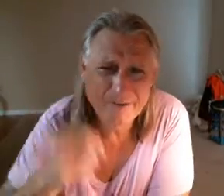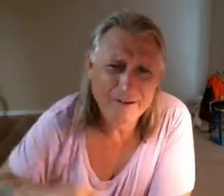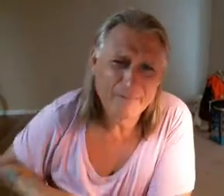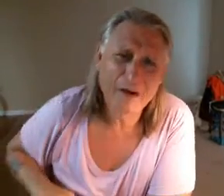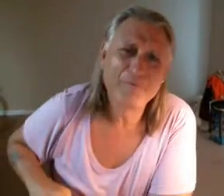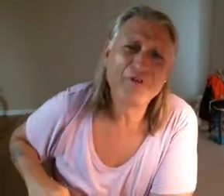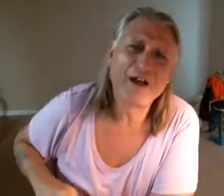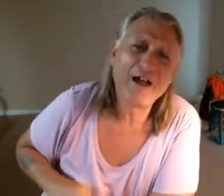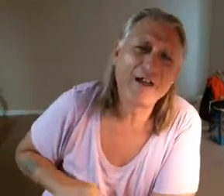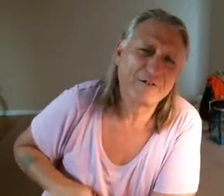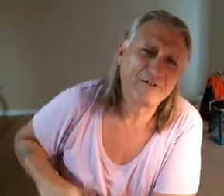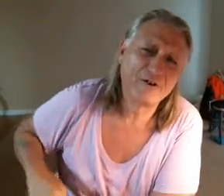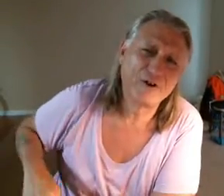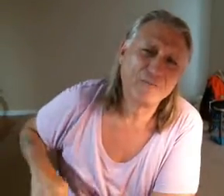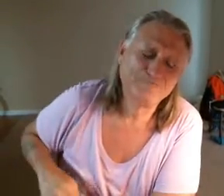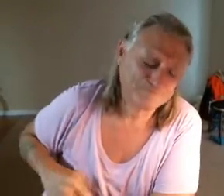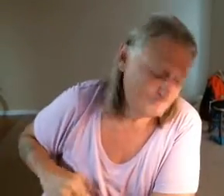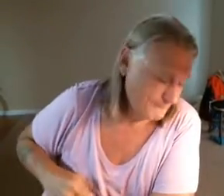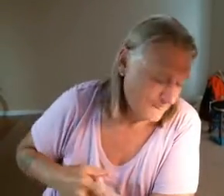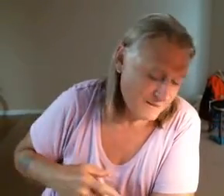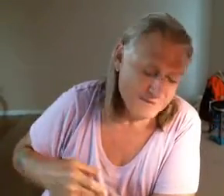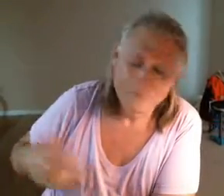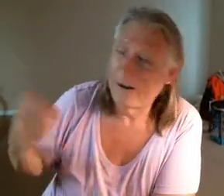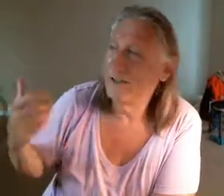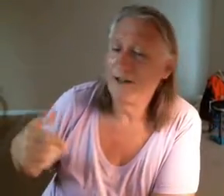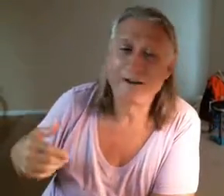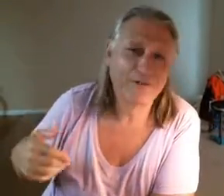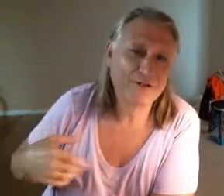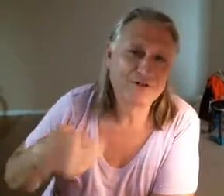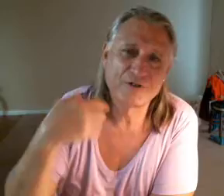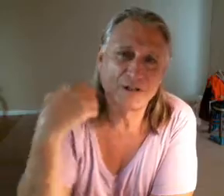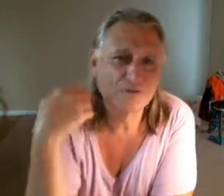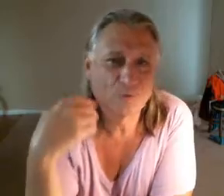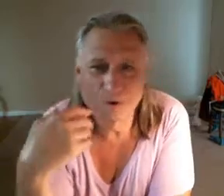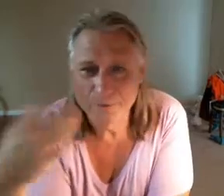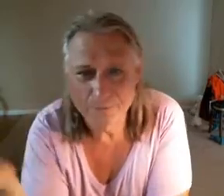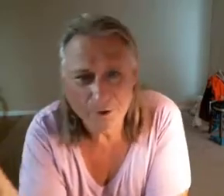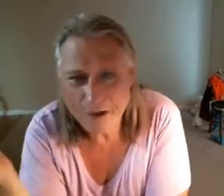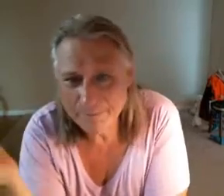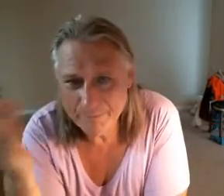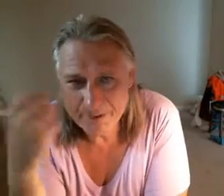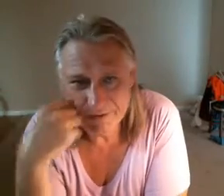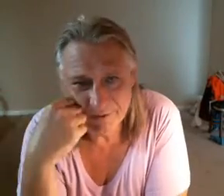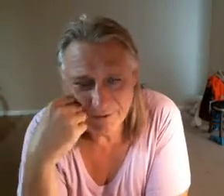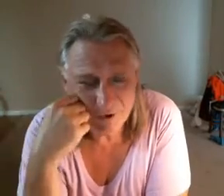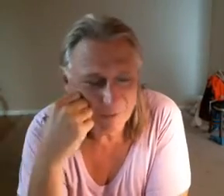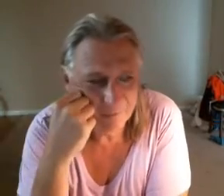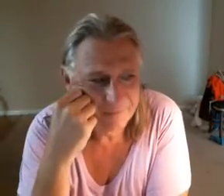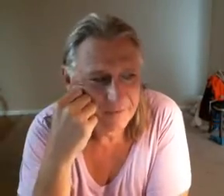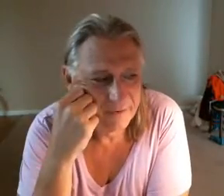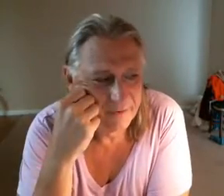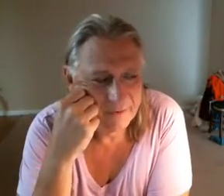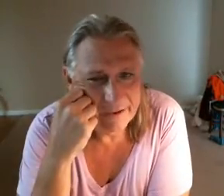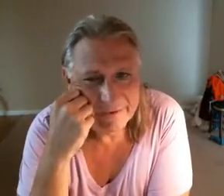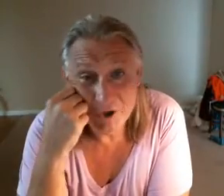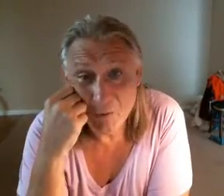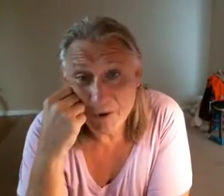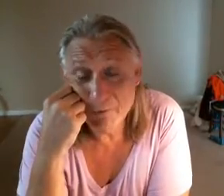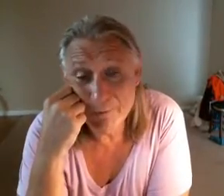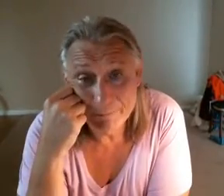night but I'm tired you know when I got here I just I just wanted to flop in bed because you know and you know what with my